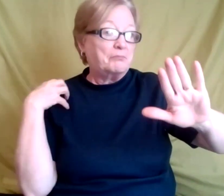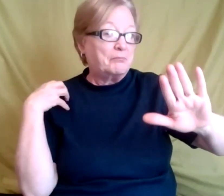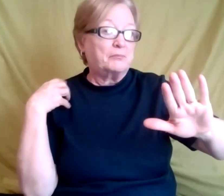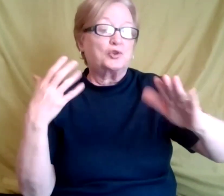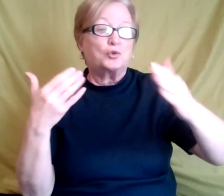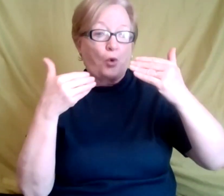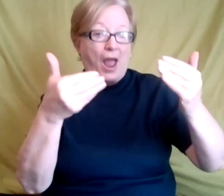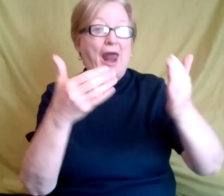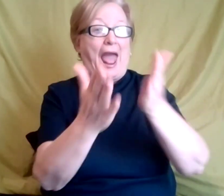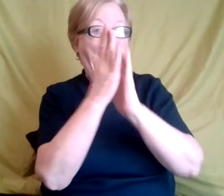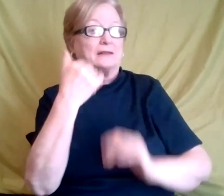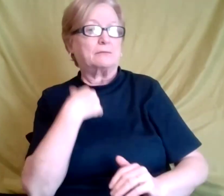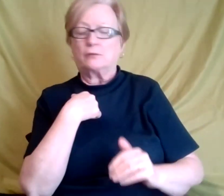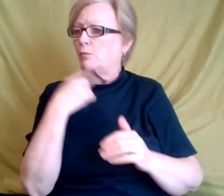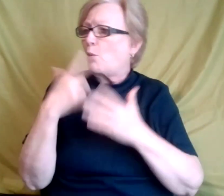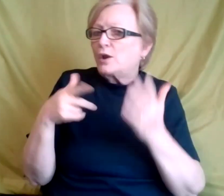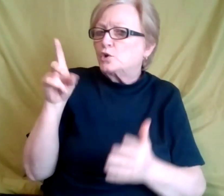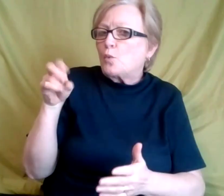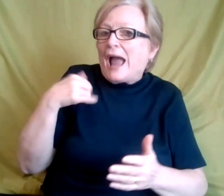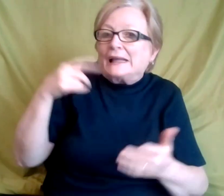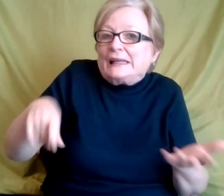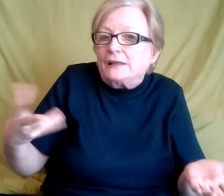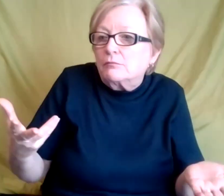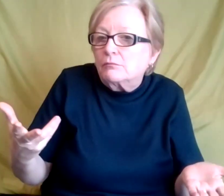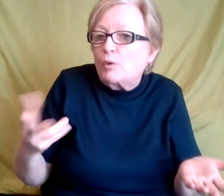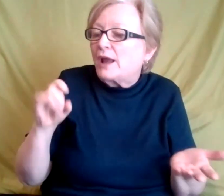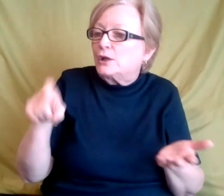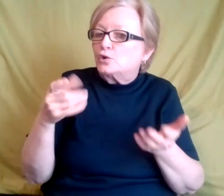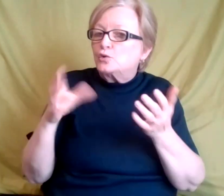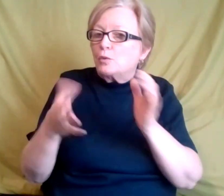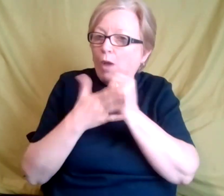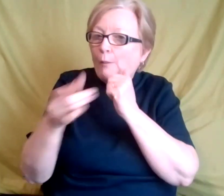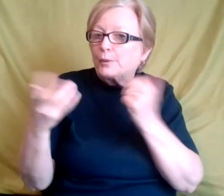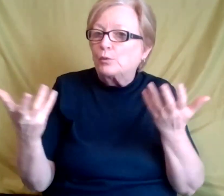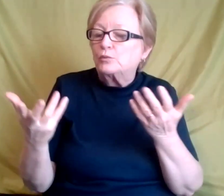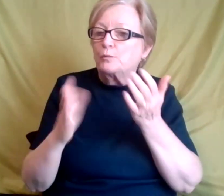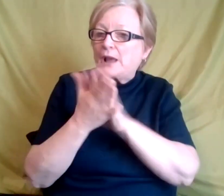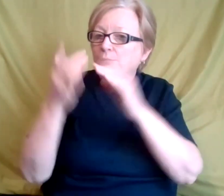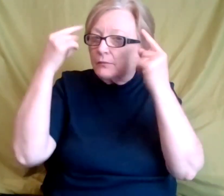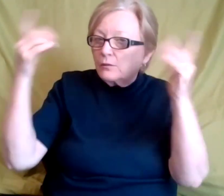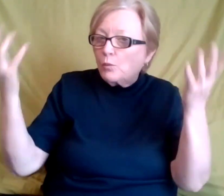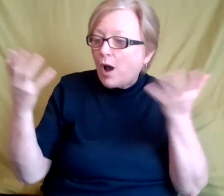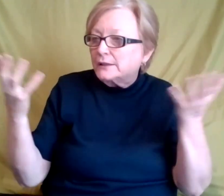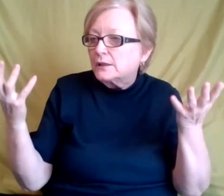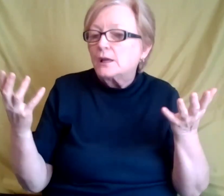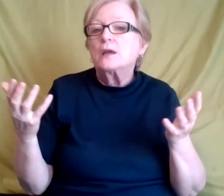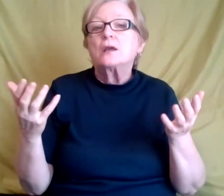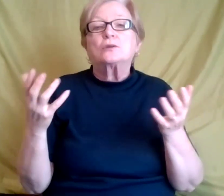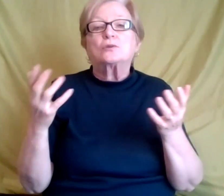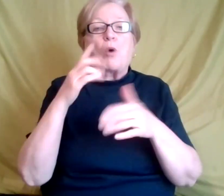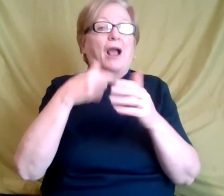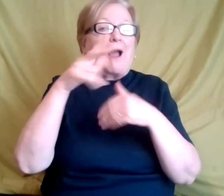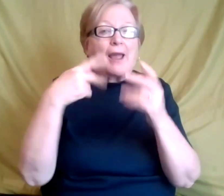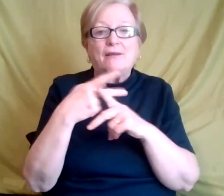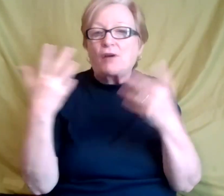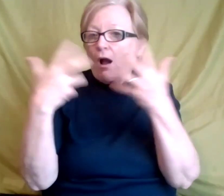someone like me, well, what do I need? And I know, you know, those questions will come in terms of what types of accommodations and things